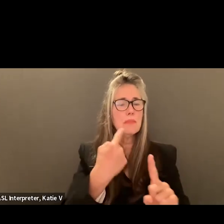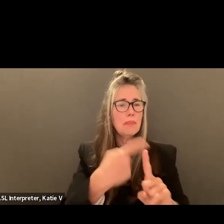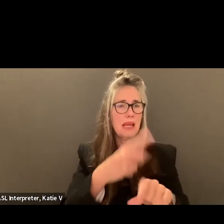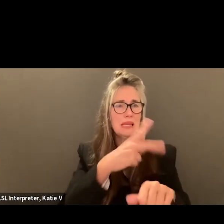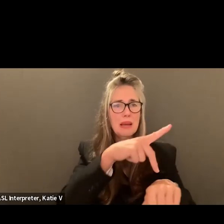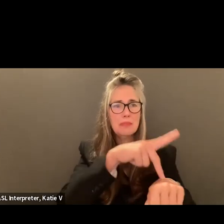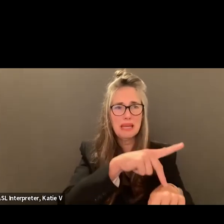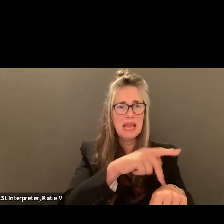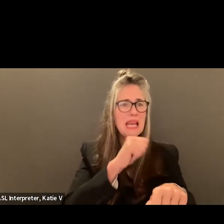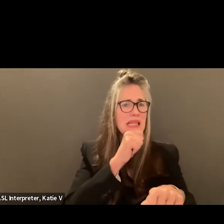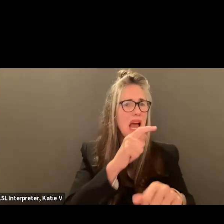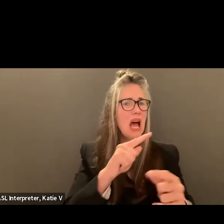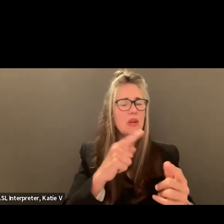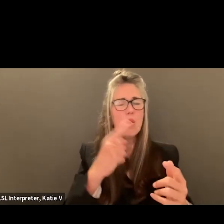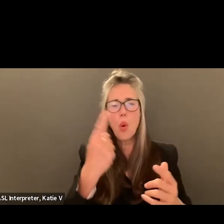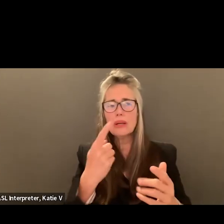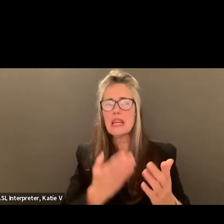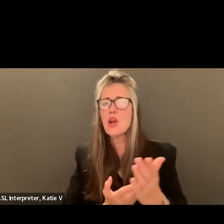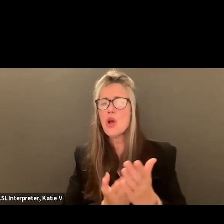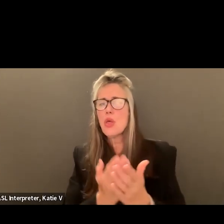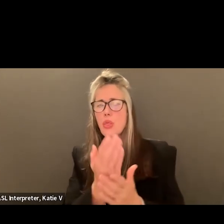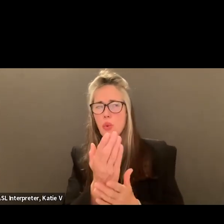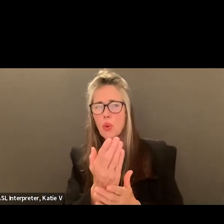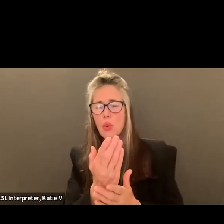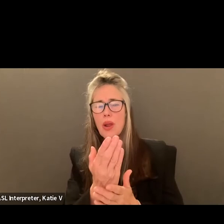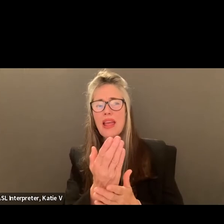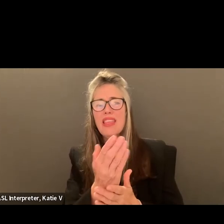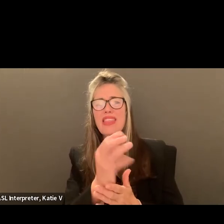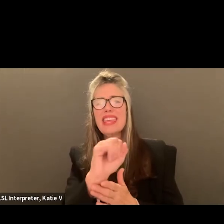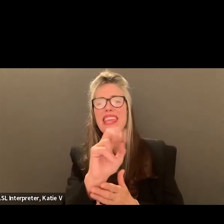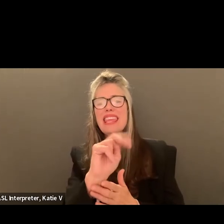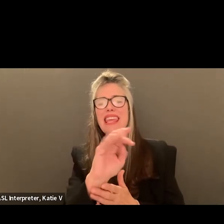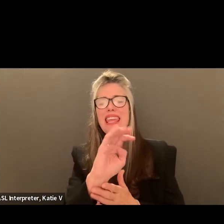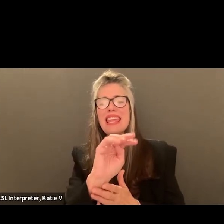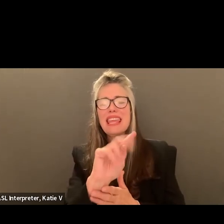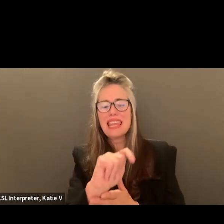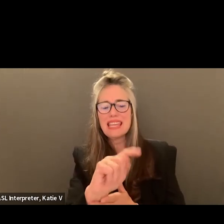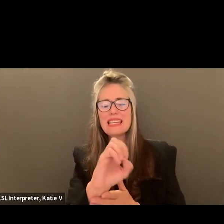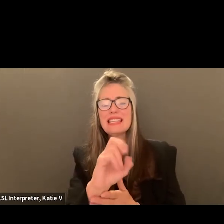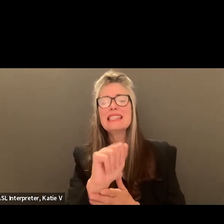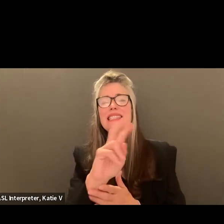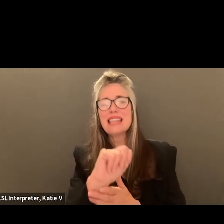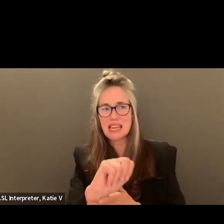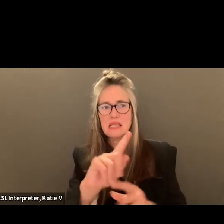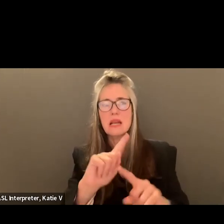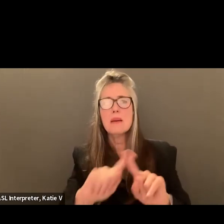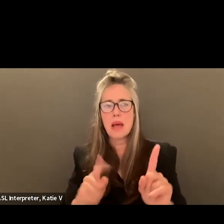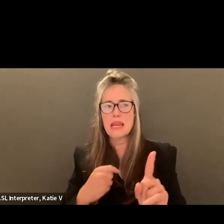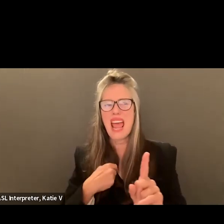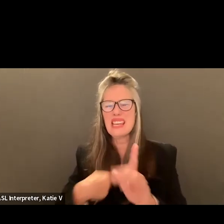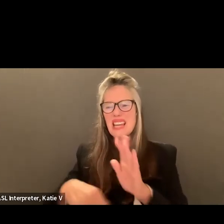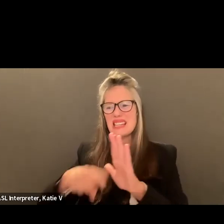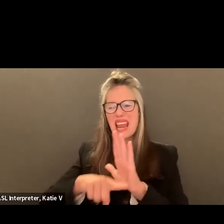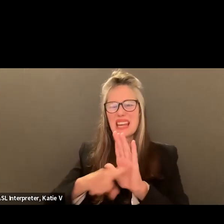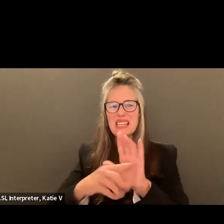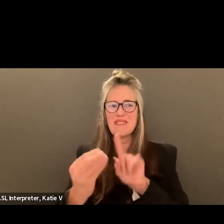but impact. So, it had a negative impact on another student and the content of it was racially motivated. And so, that's how they're being tracked and